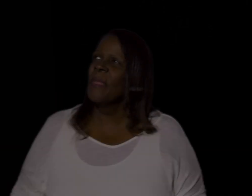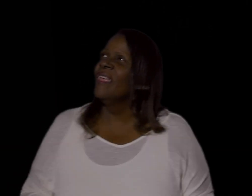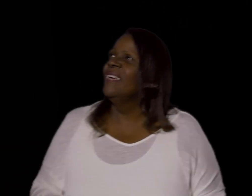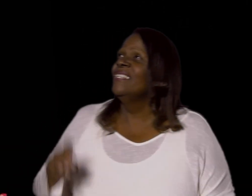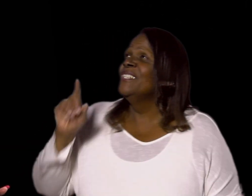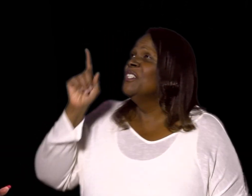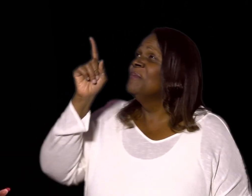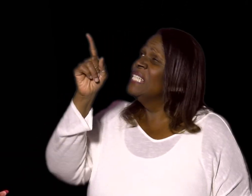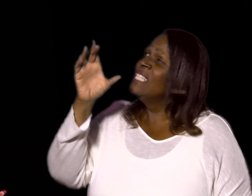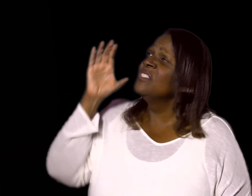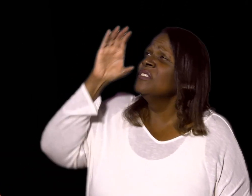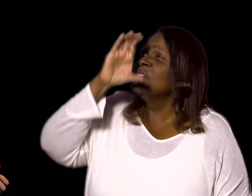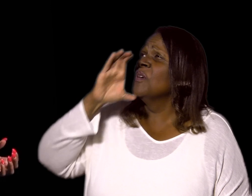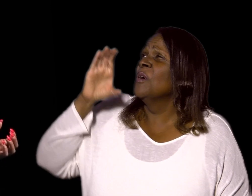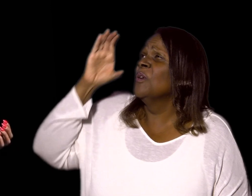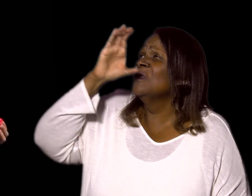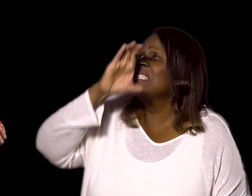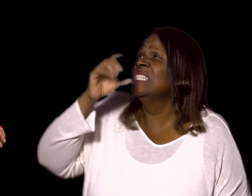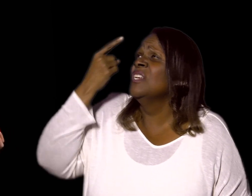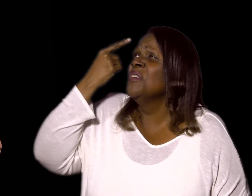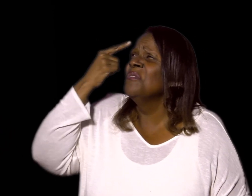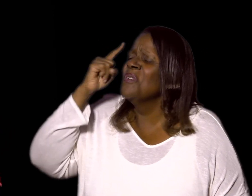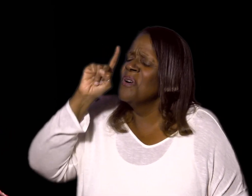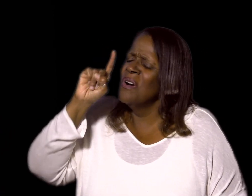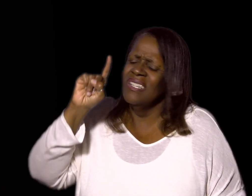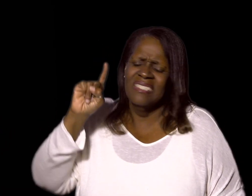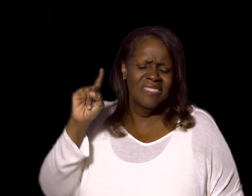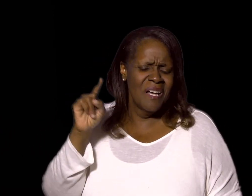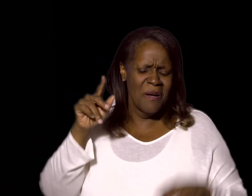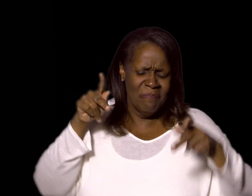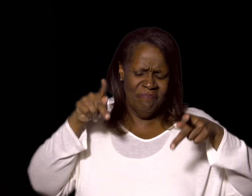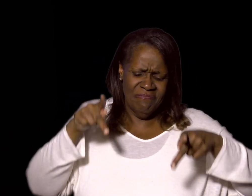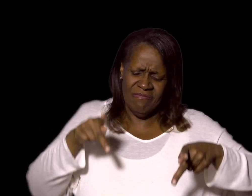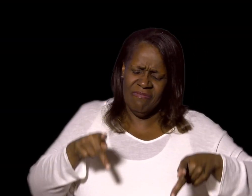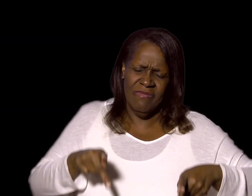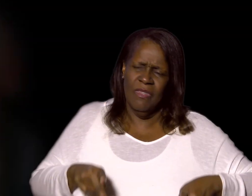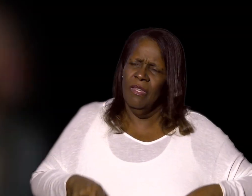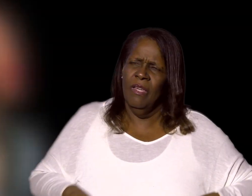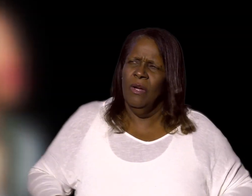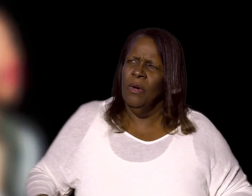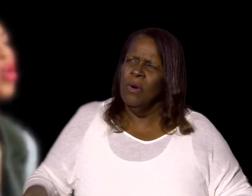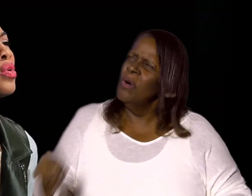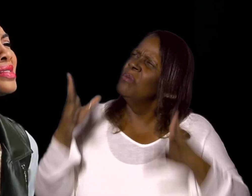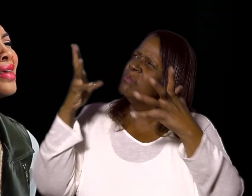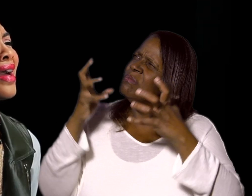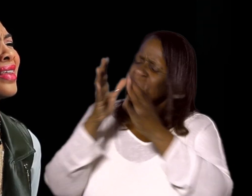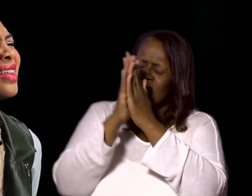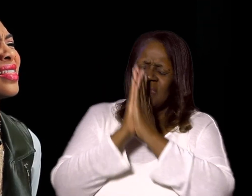You've been searching for someone who will stand in